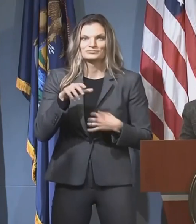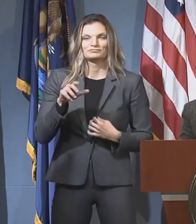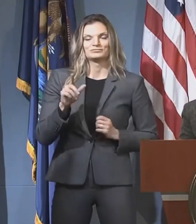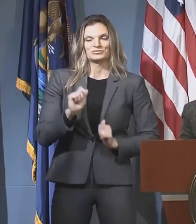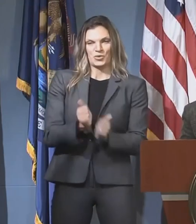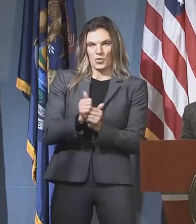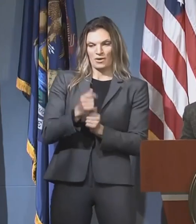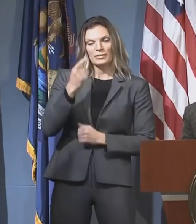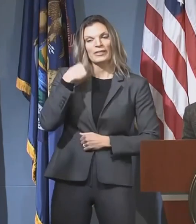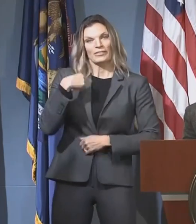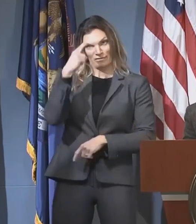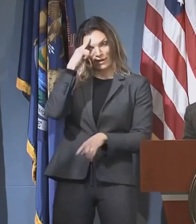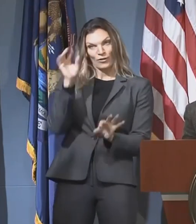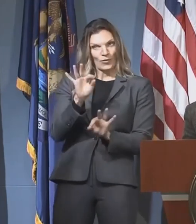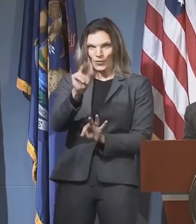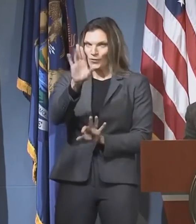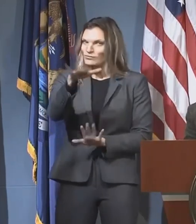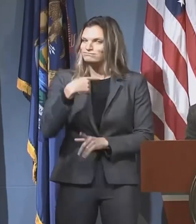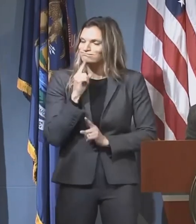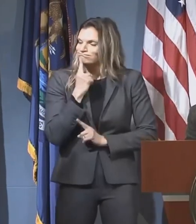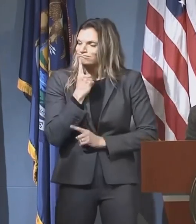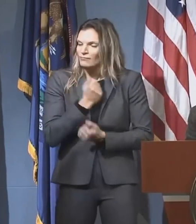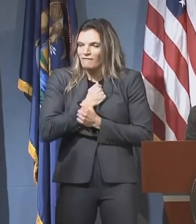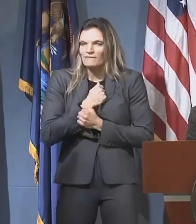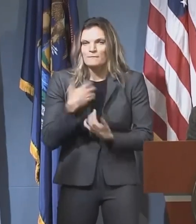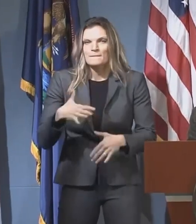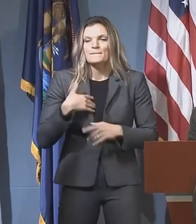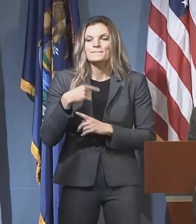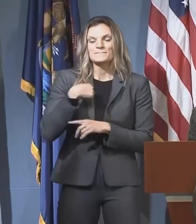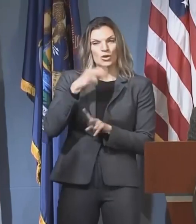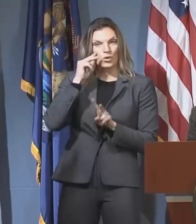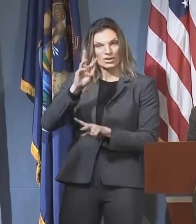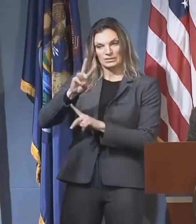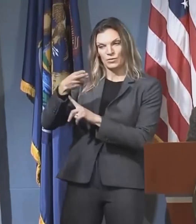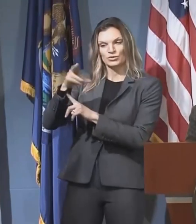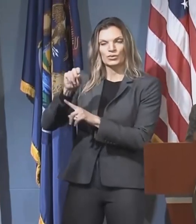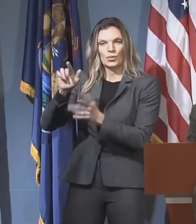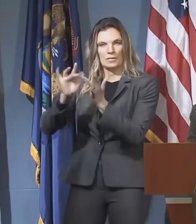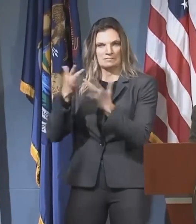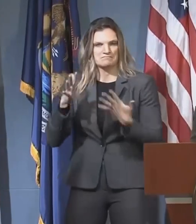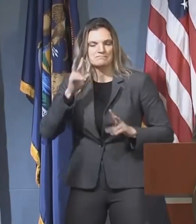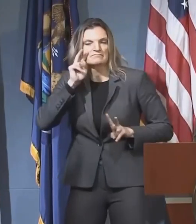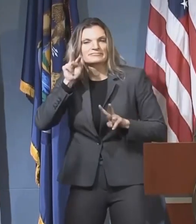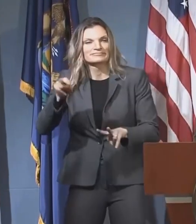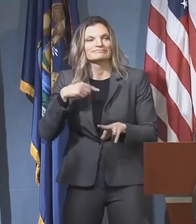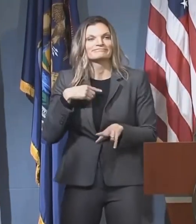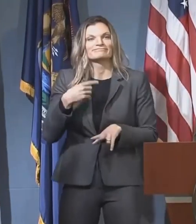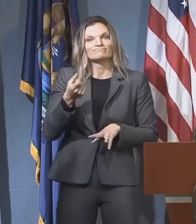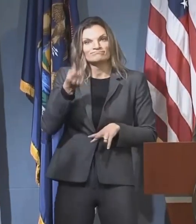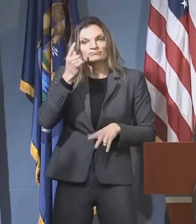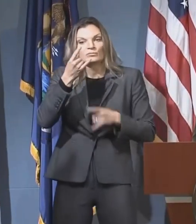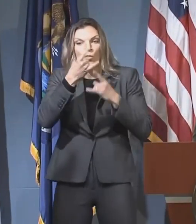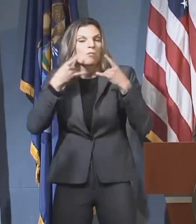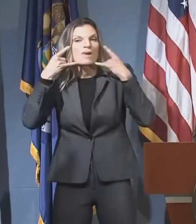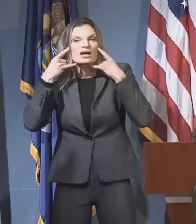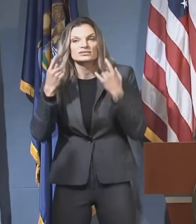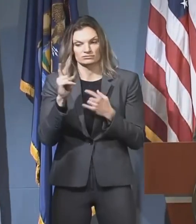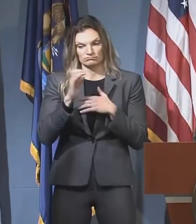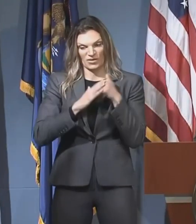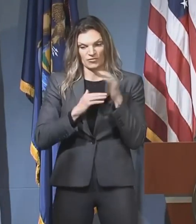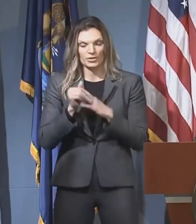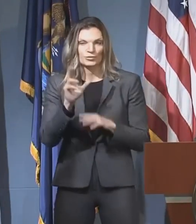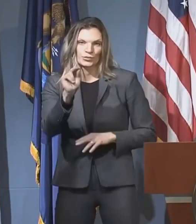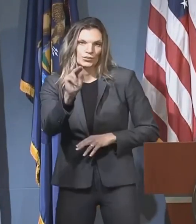lightly. I can say, of course, I've looked at the WHO website. We understand that wearing a mask makes it less comfortable